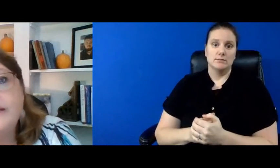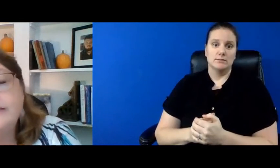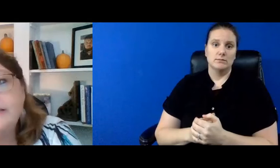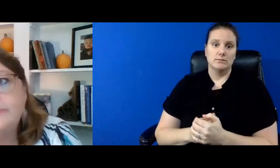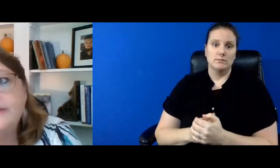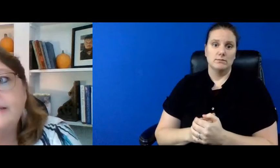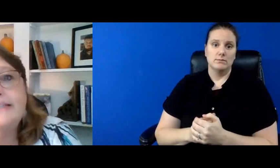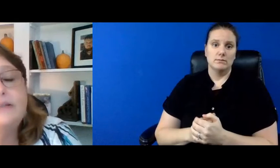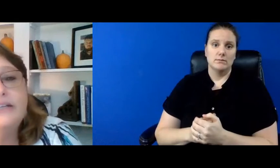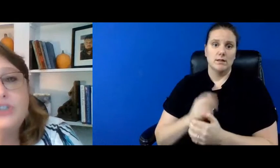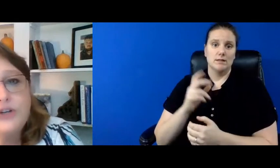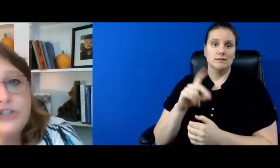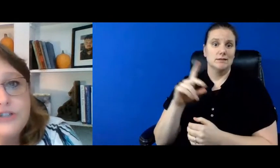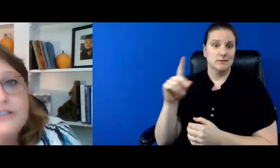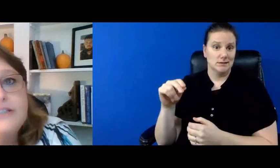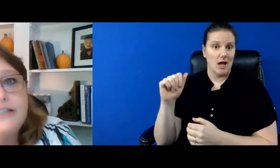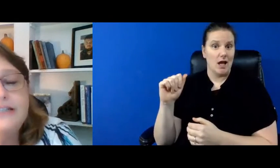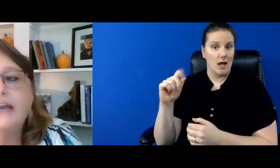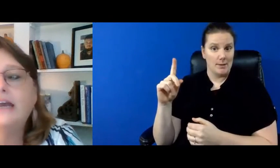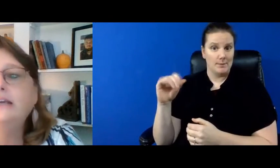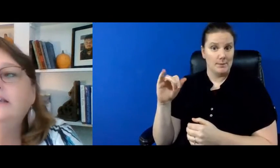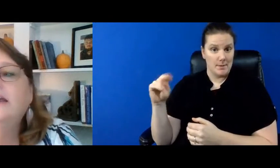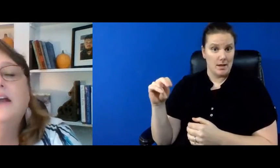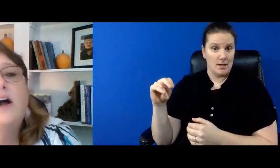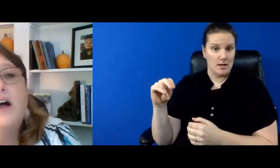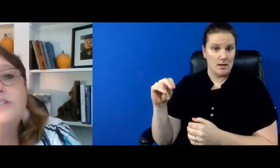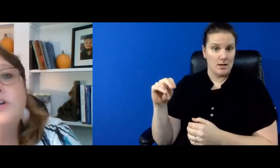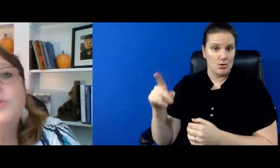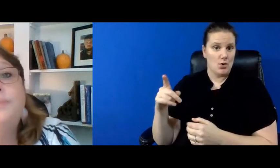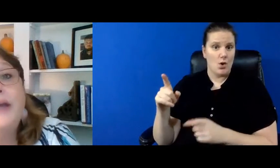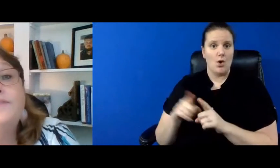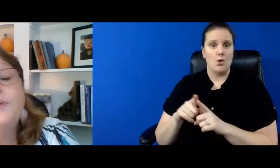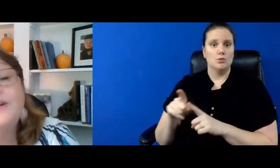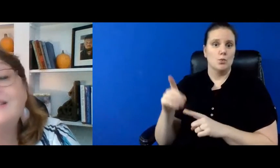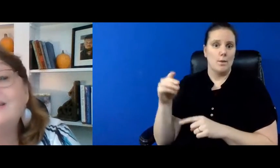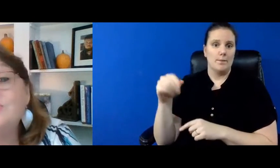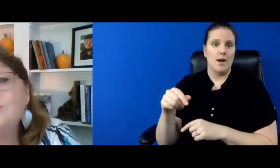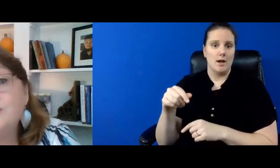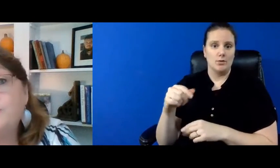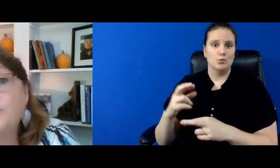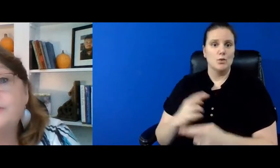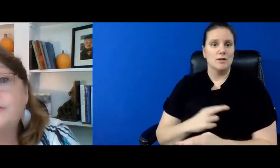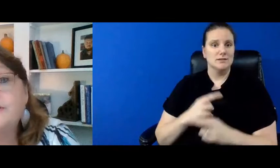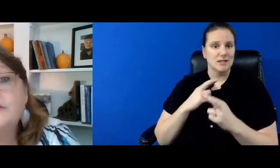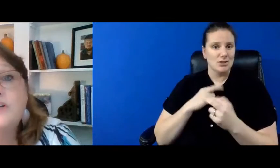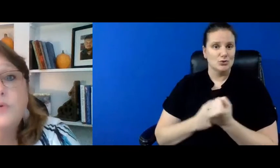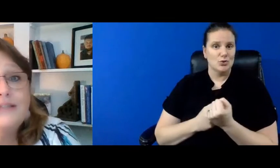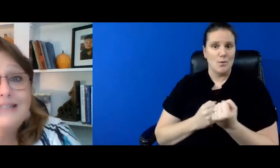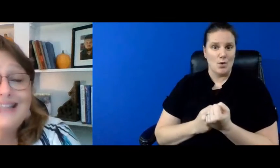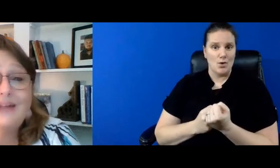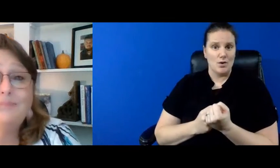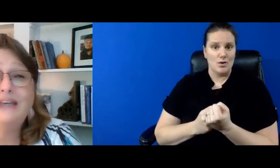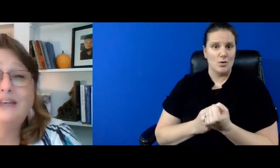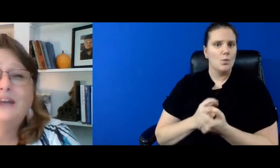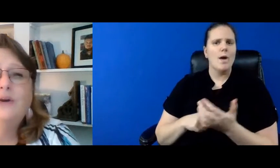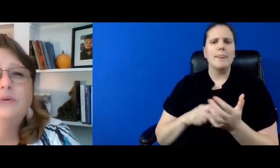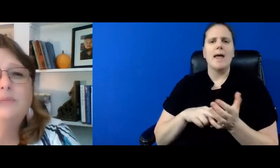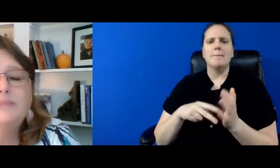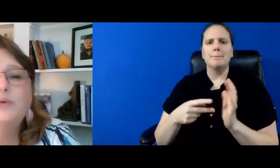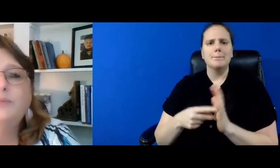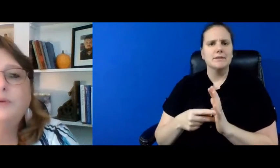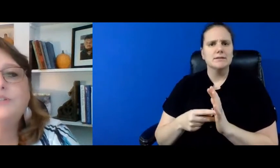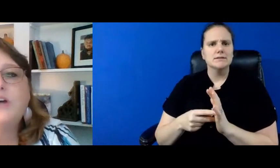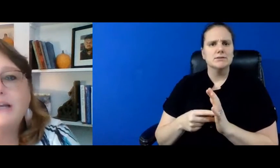developmental disabilities administration dda also will pay for residential supports so what does that mean